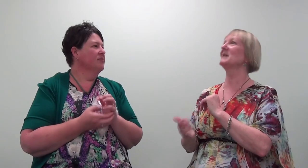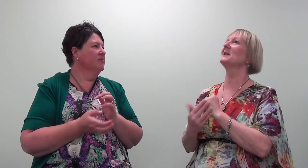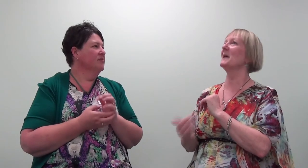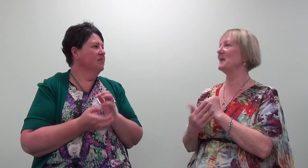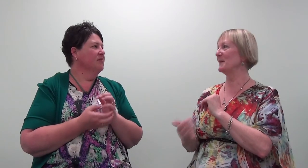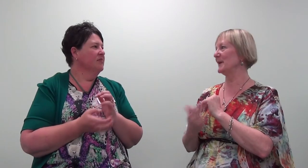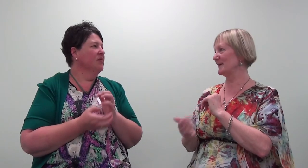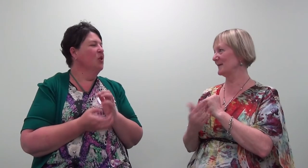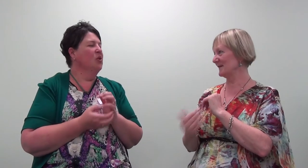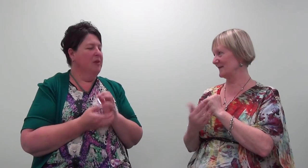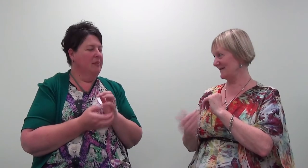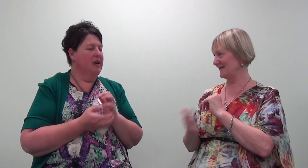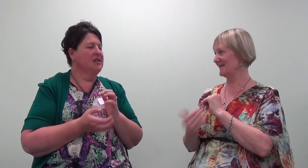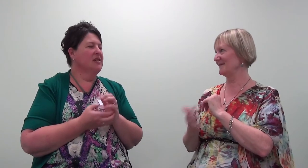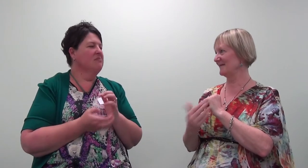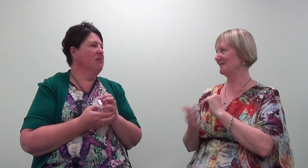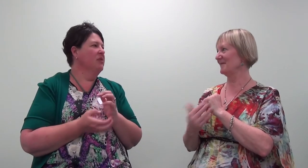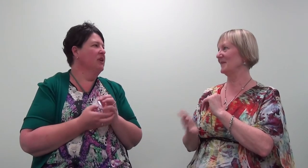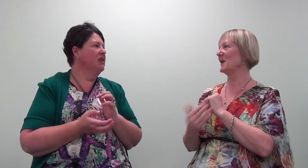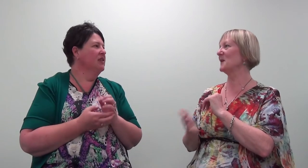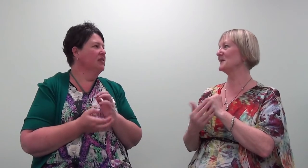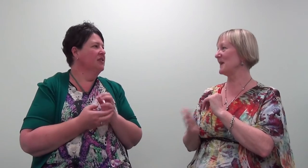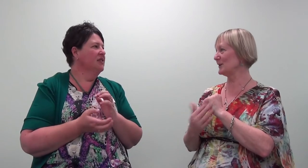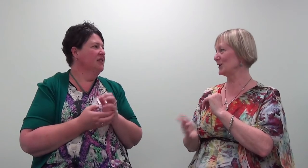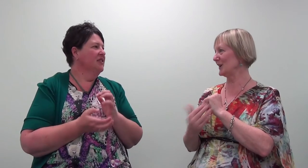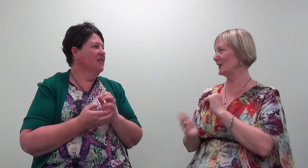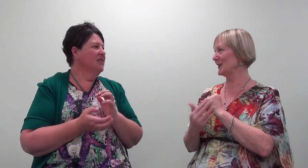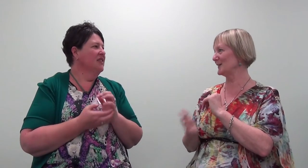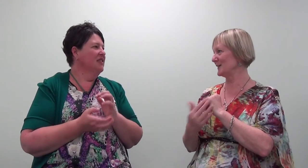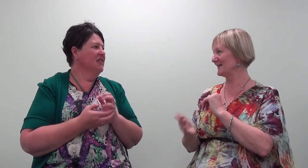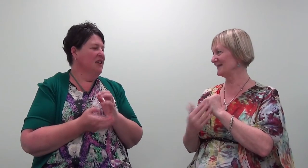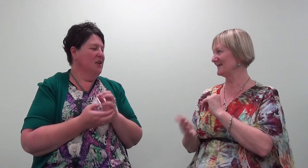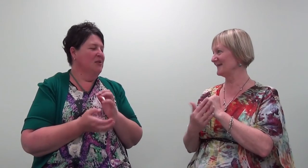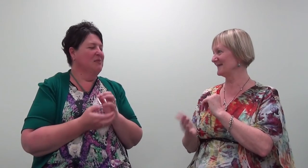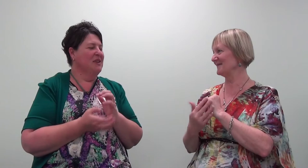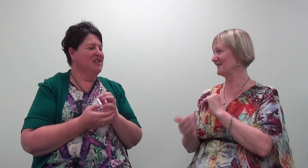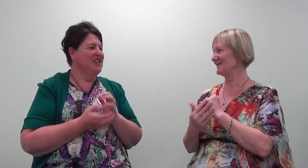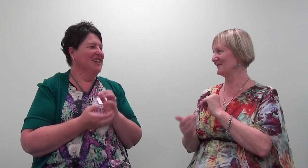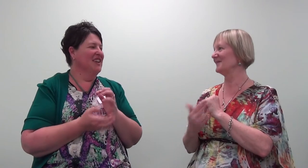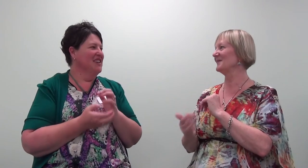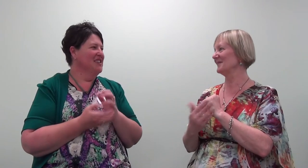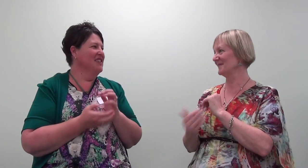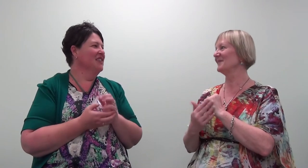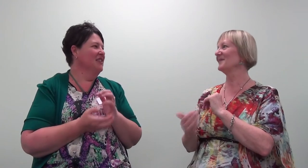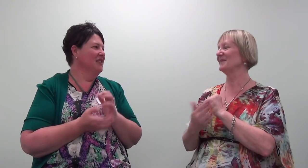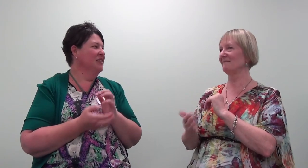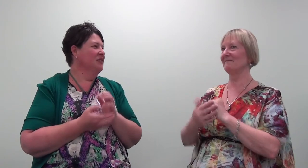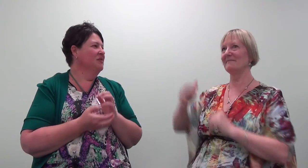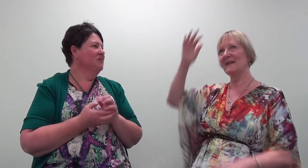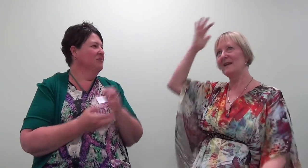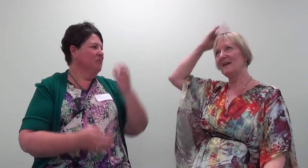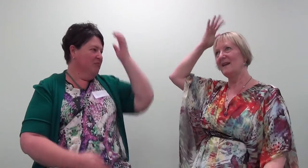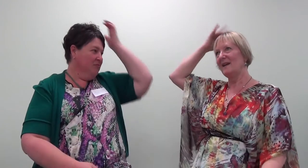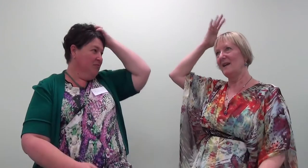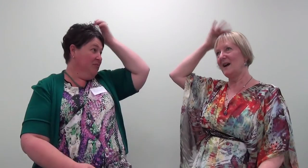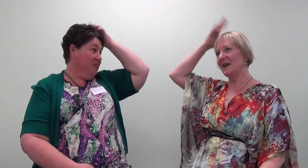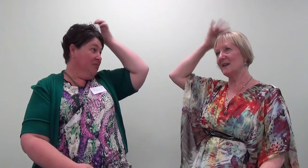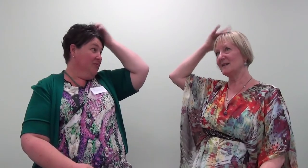back to that memory. All the way back to that memory. That I was imagining and guessing, that I was imagining and guessing. I can